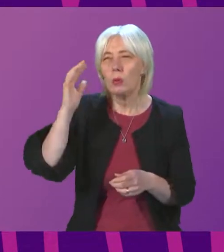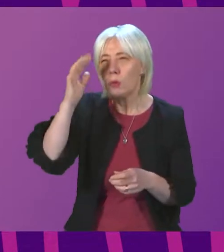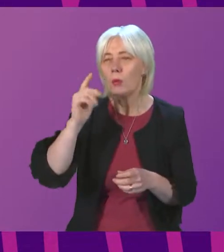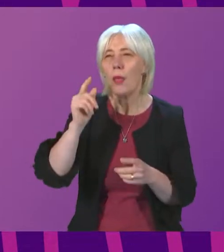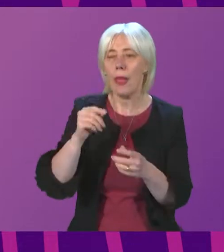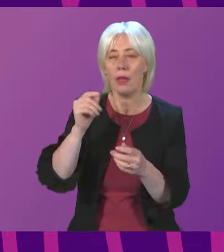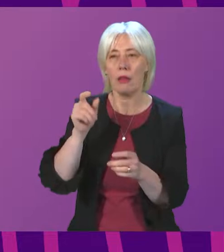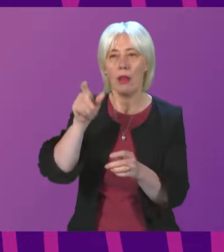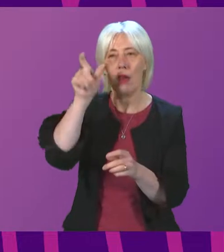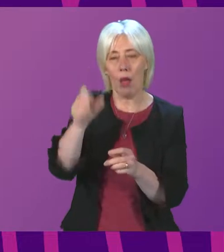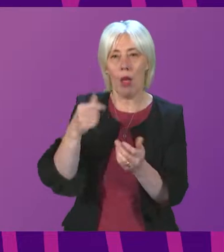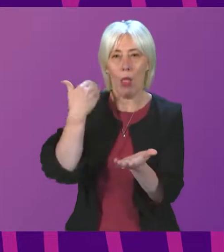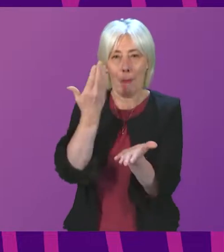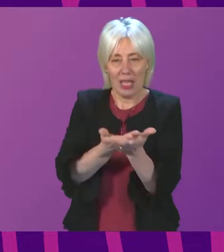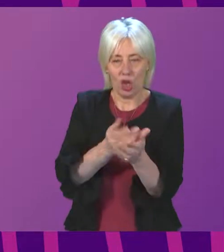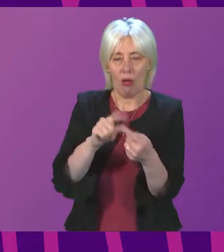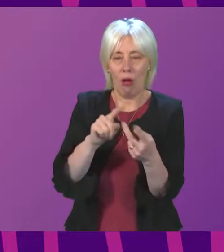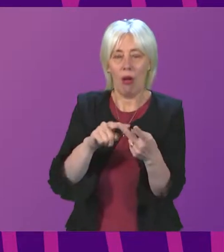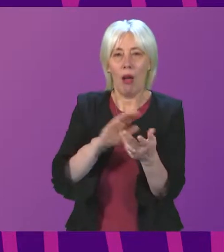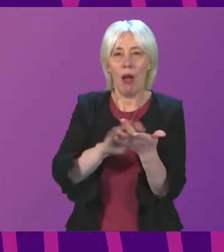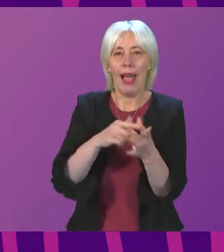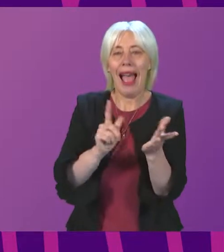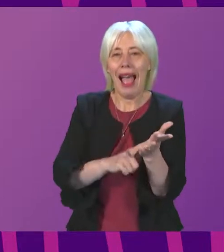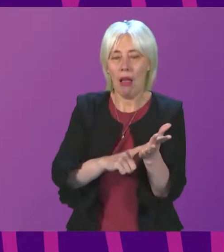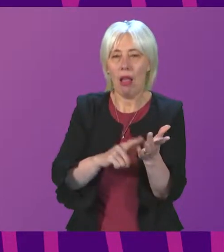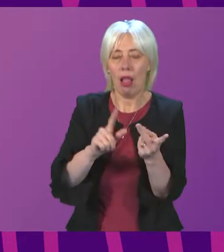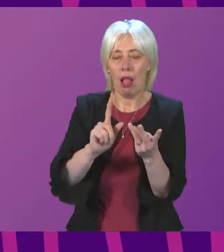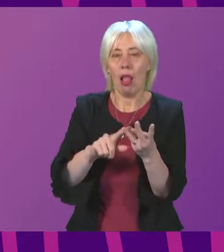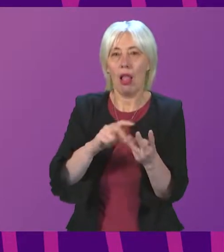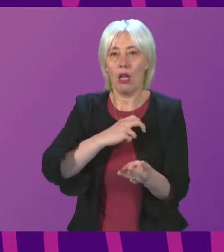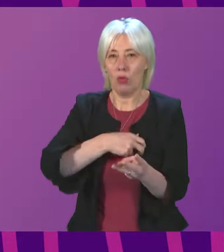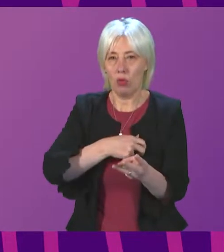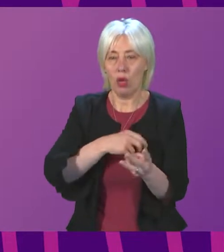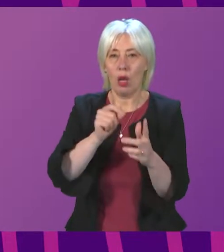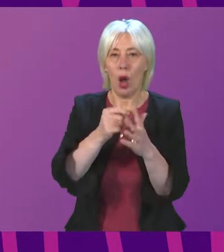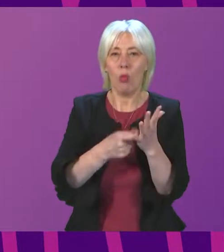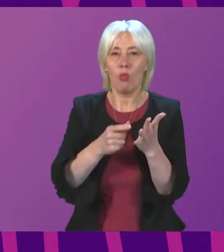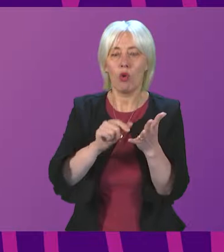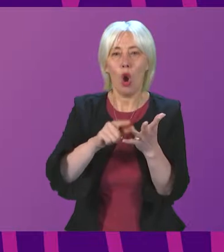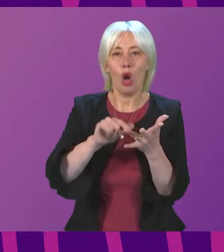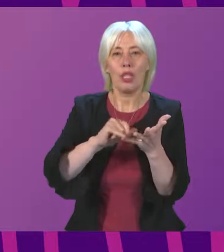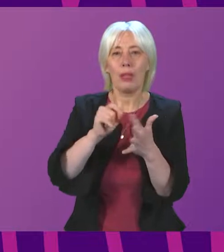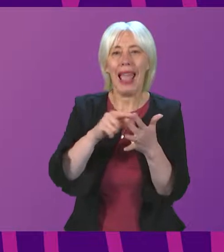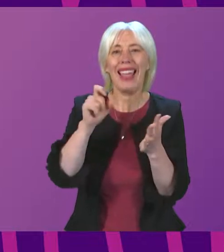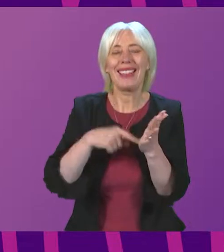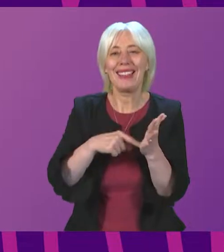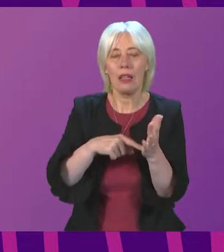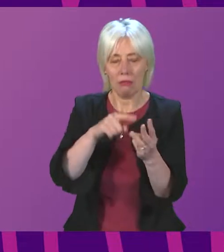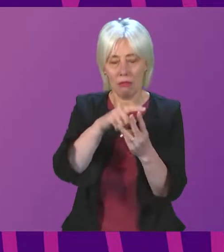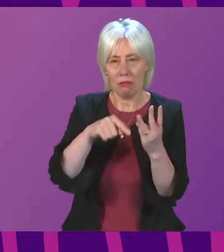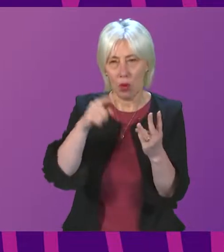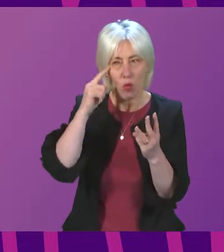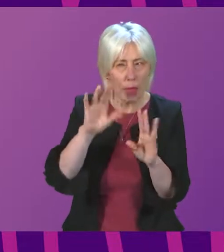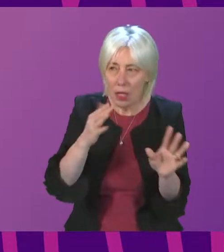petitioner, Heil and Prospect at the moment, think. Anybody else, any suggestions or does that seem reasonable?